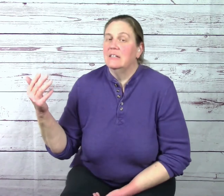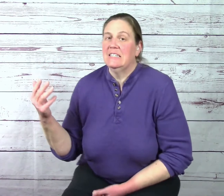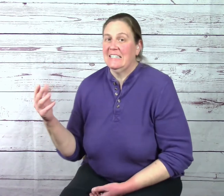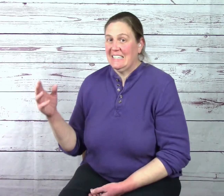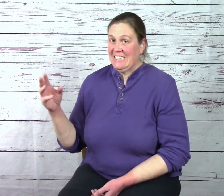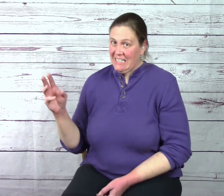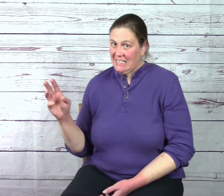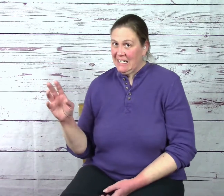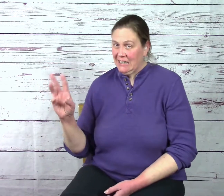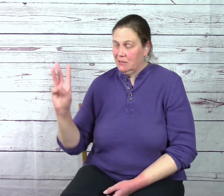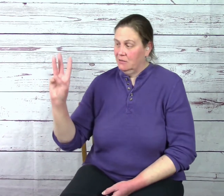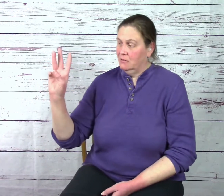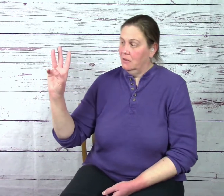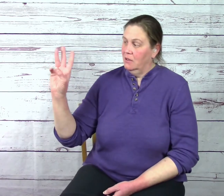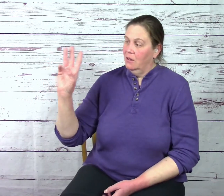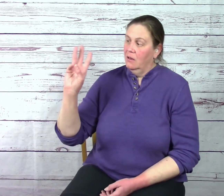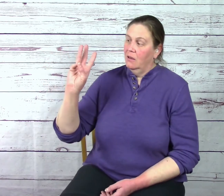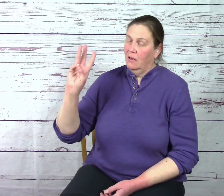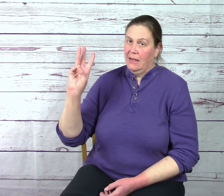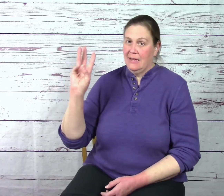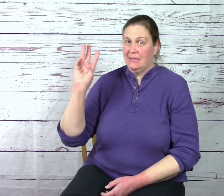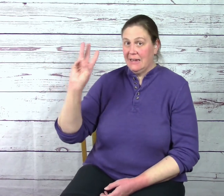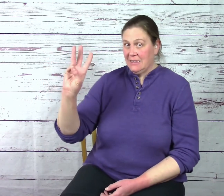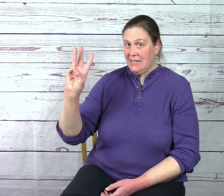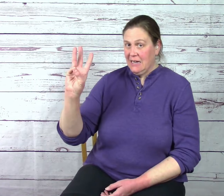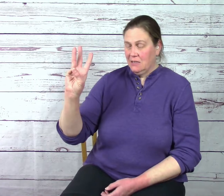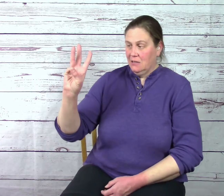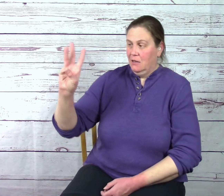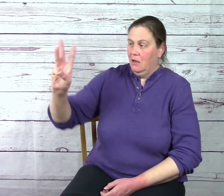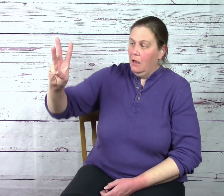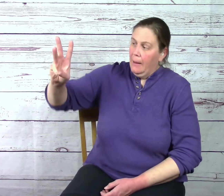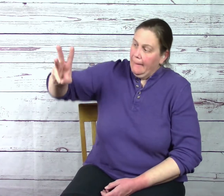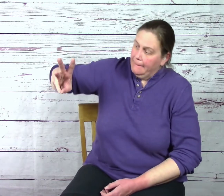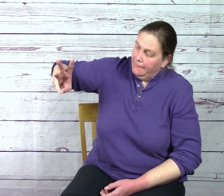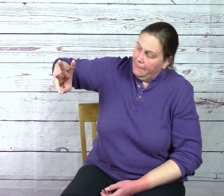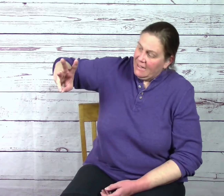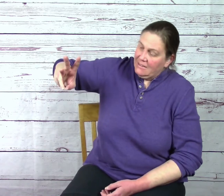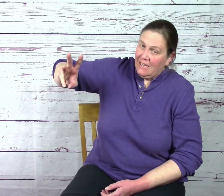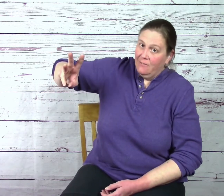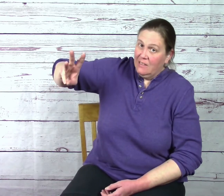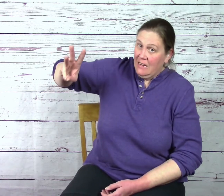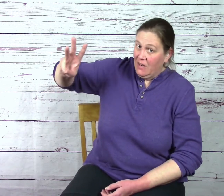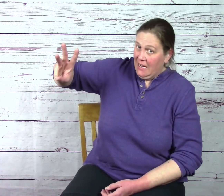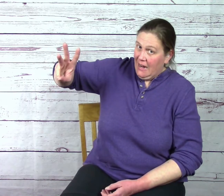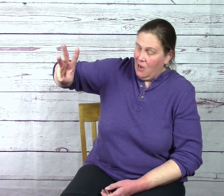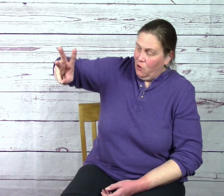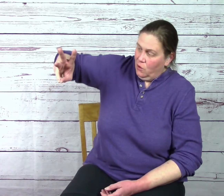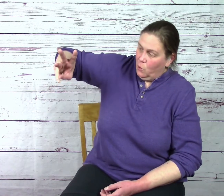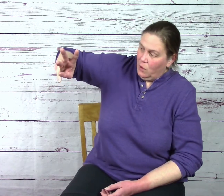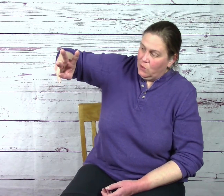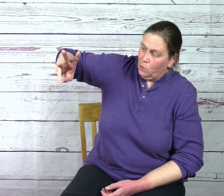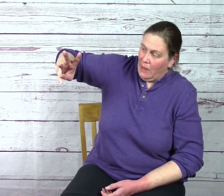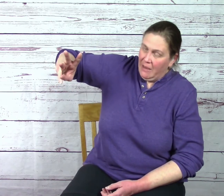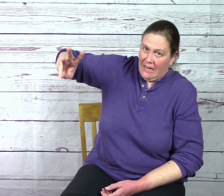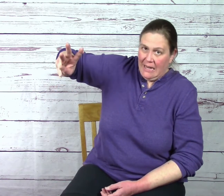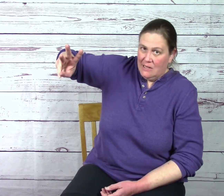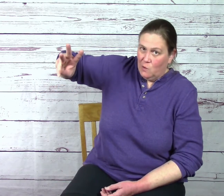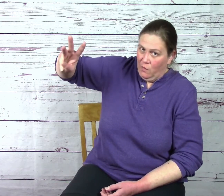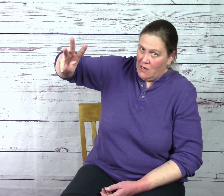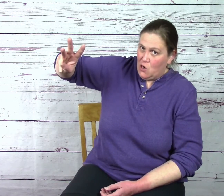Sixteen. Sixteen is like six. But instead of leaving it here, you're going to rub it against your finger.